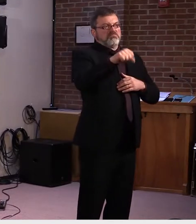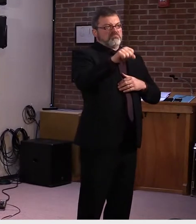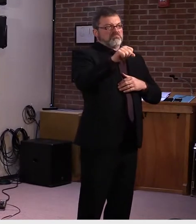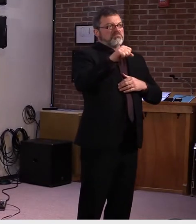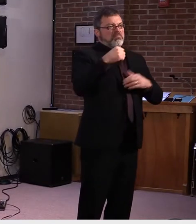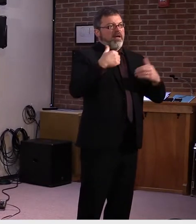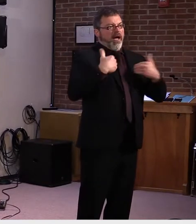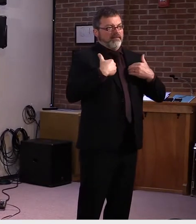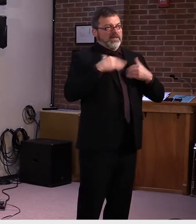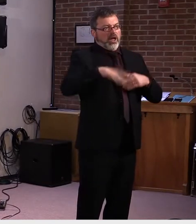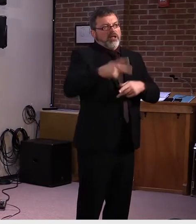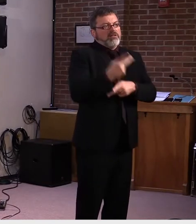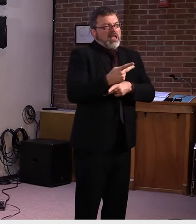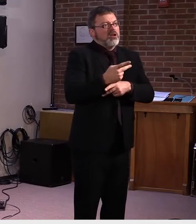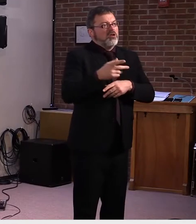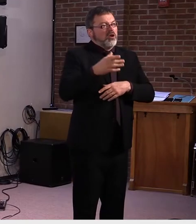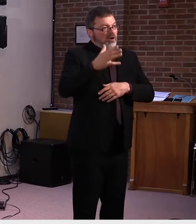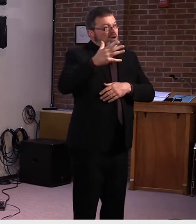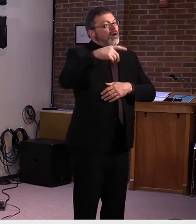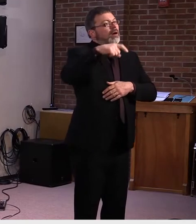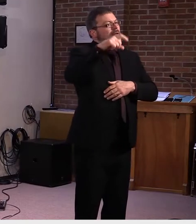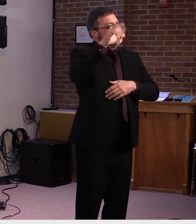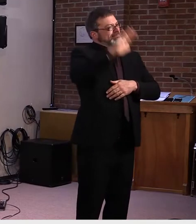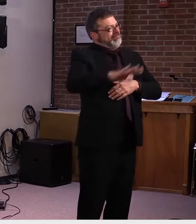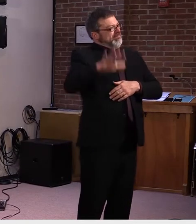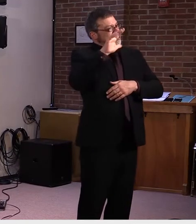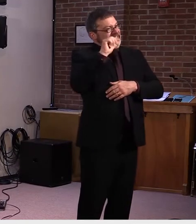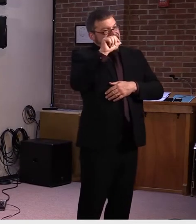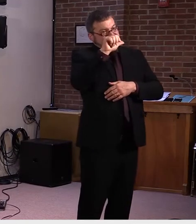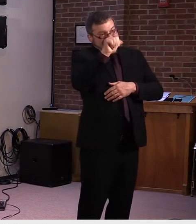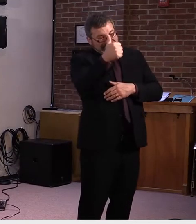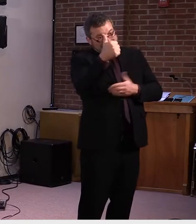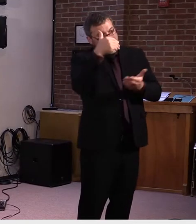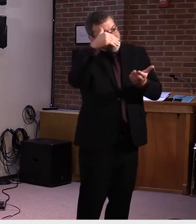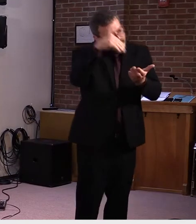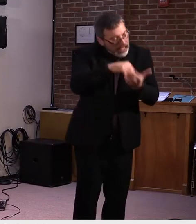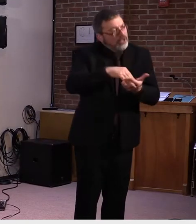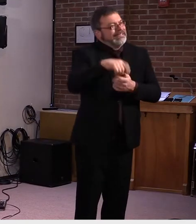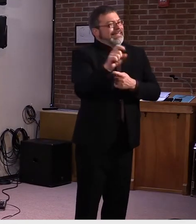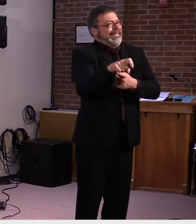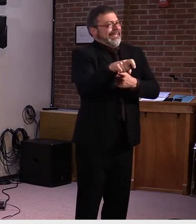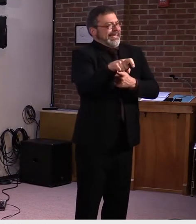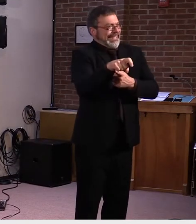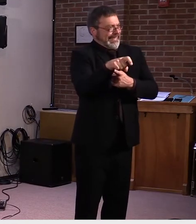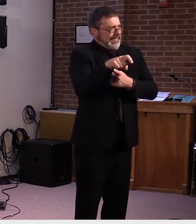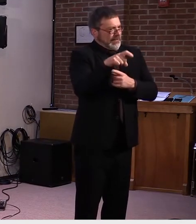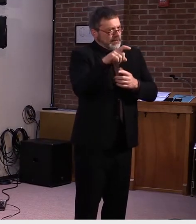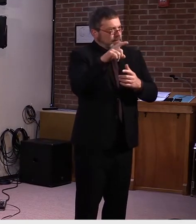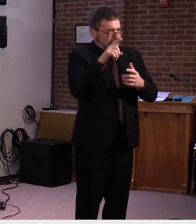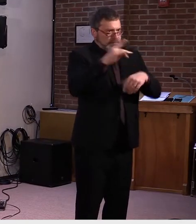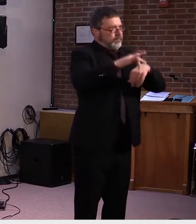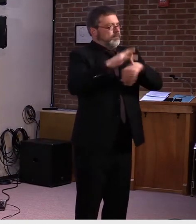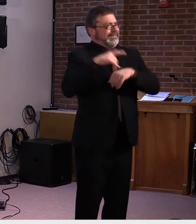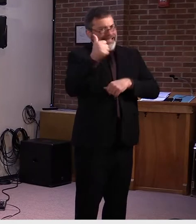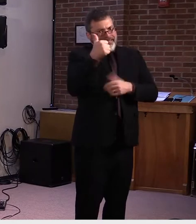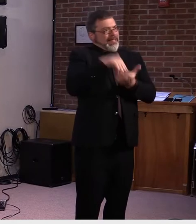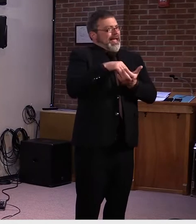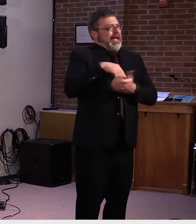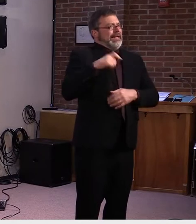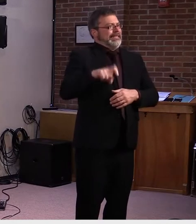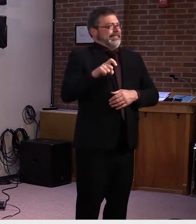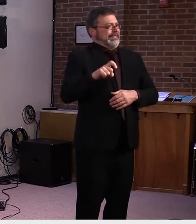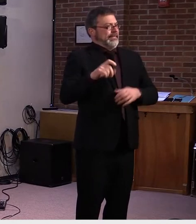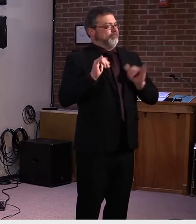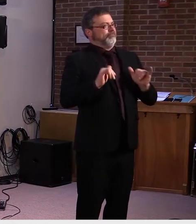new child care slots. So, the Department for Children and Families will be